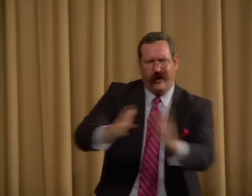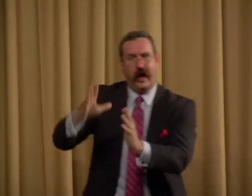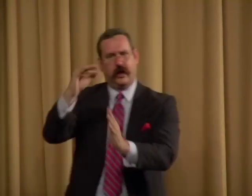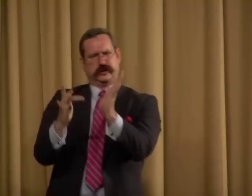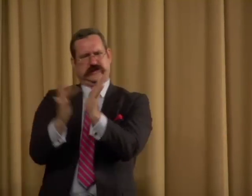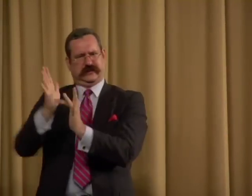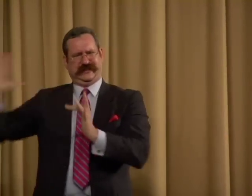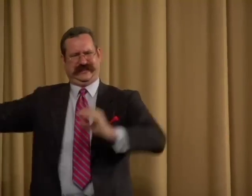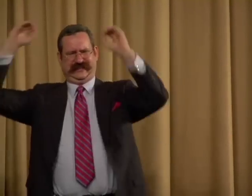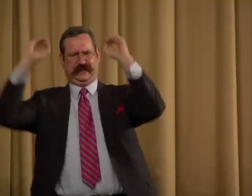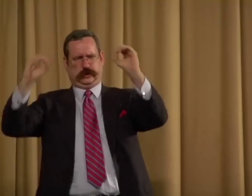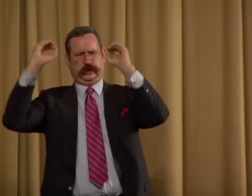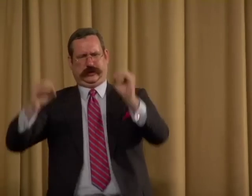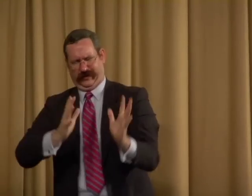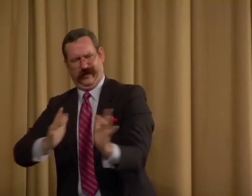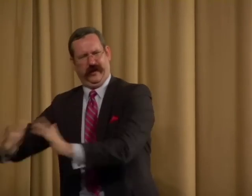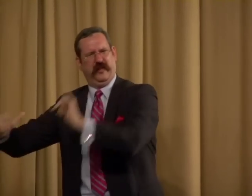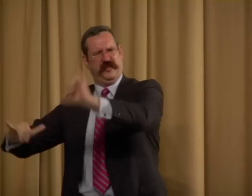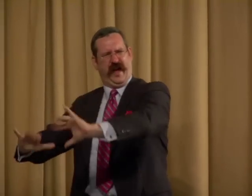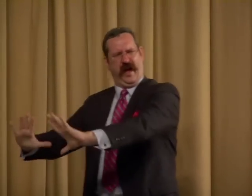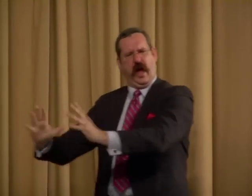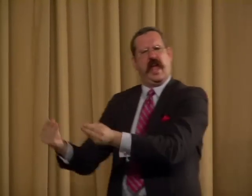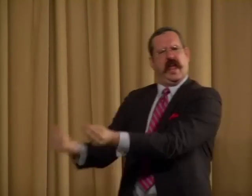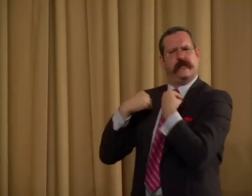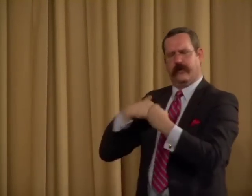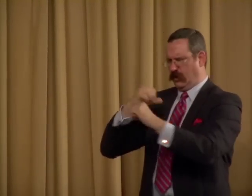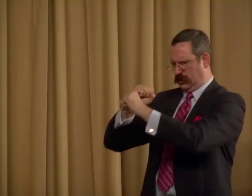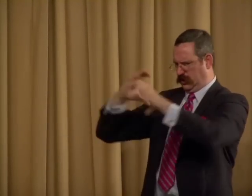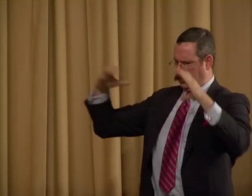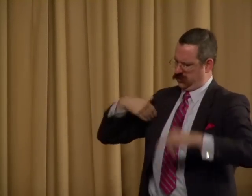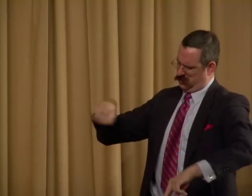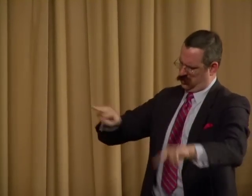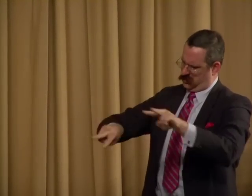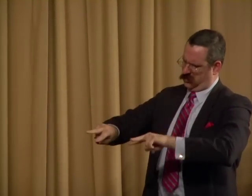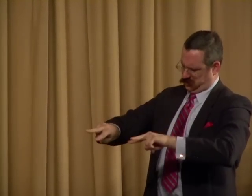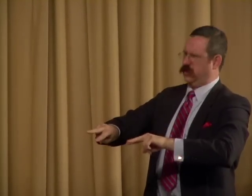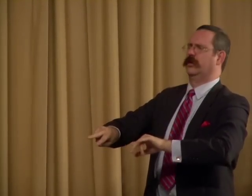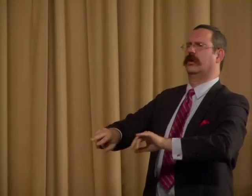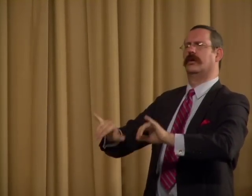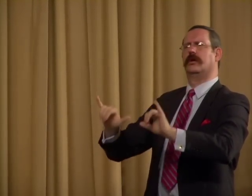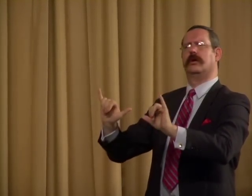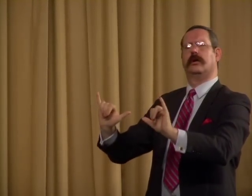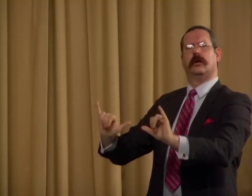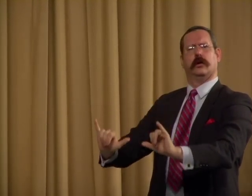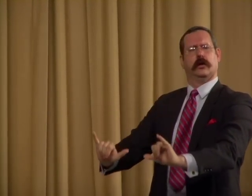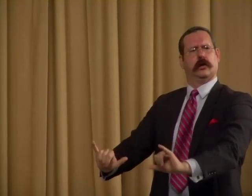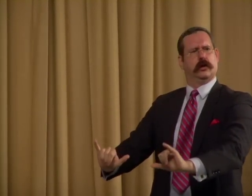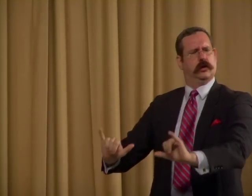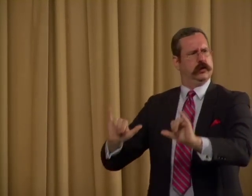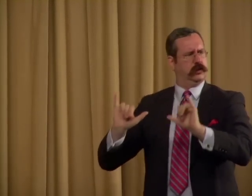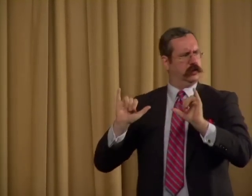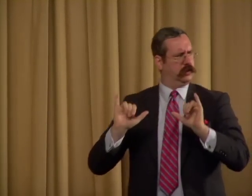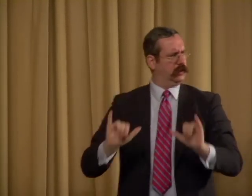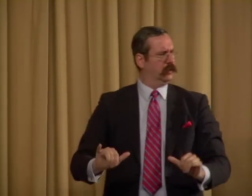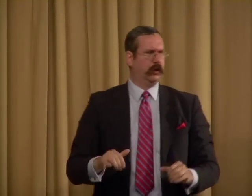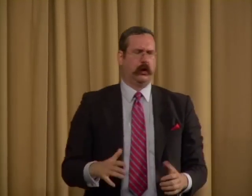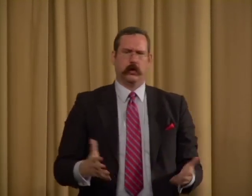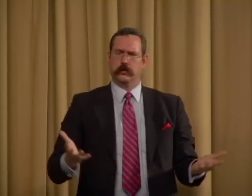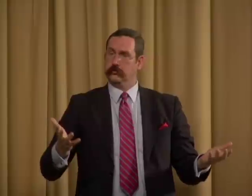of the Jewish population and the teachings of the Bible throughout history. And that